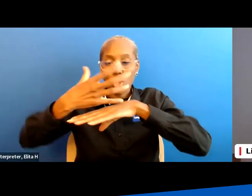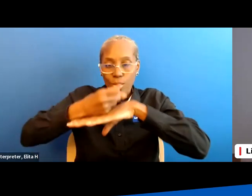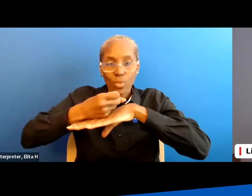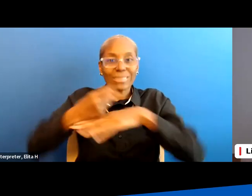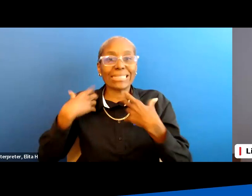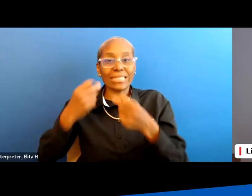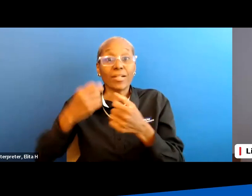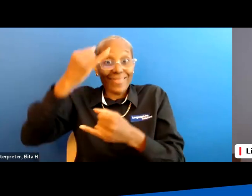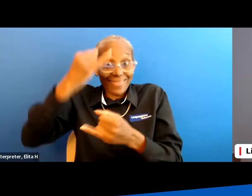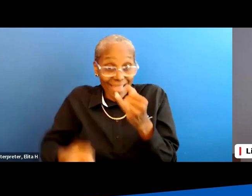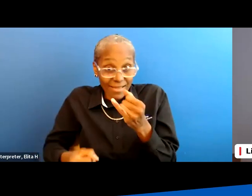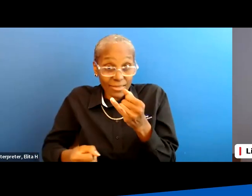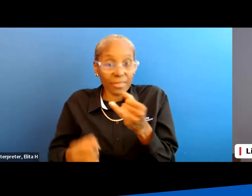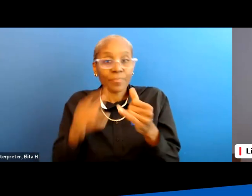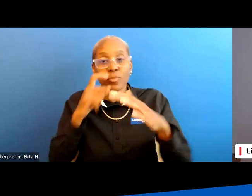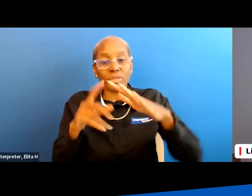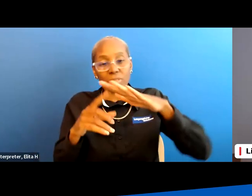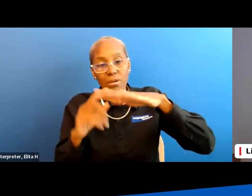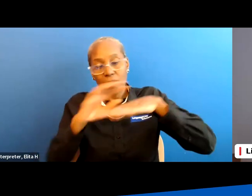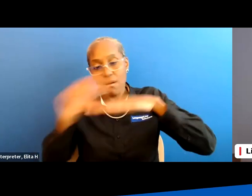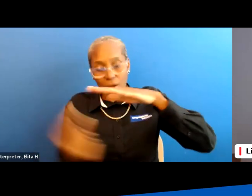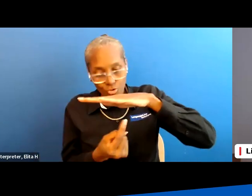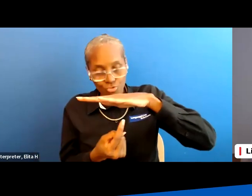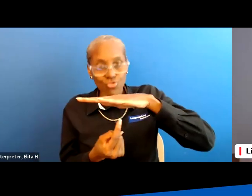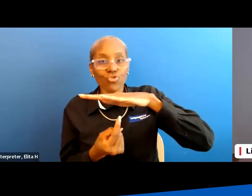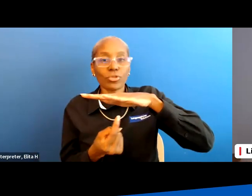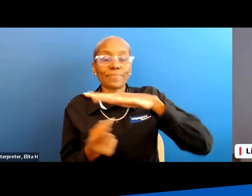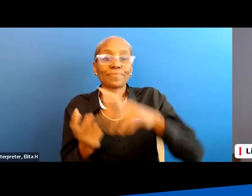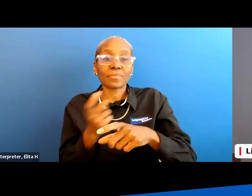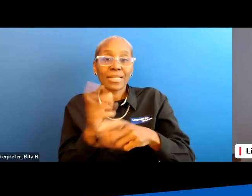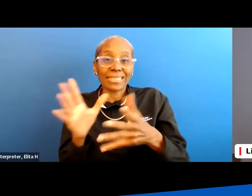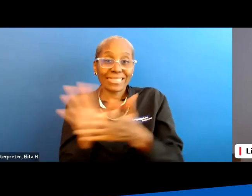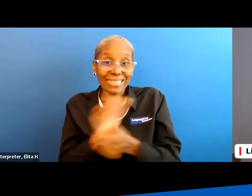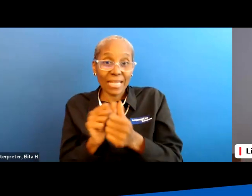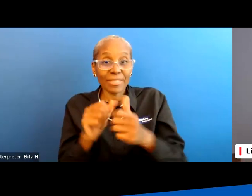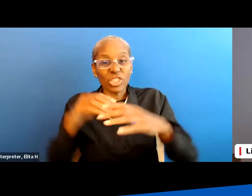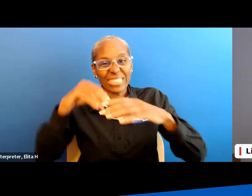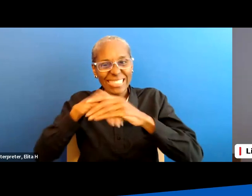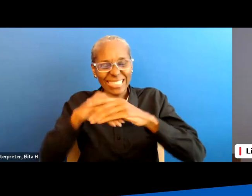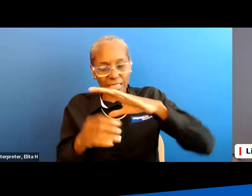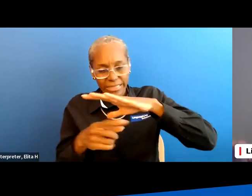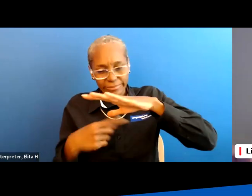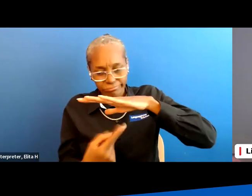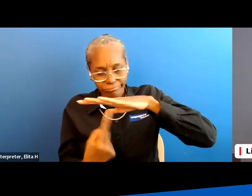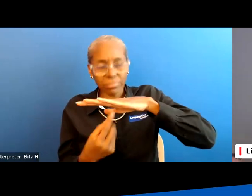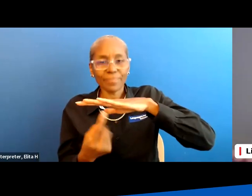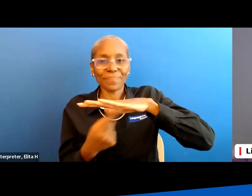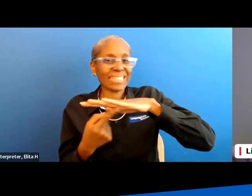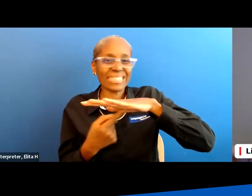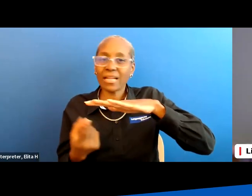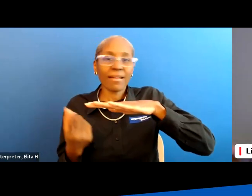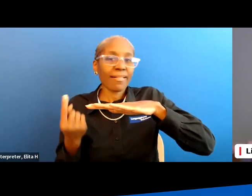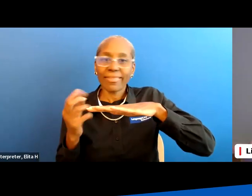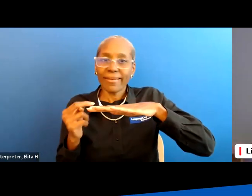there's still that um if there's still damage on the tissue inside the wound then